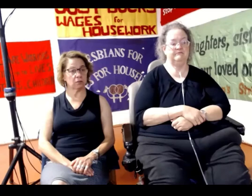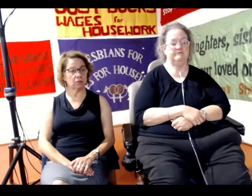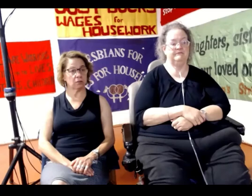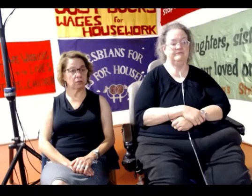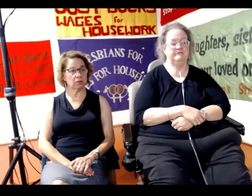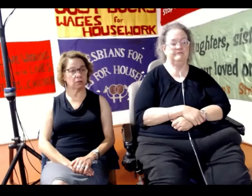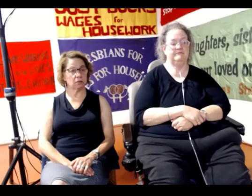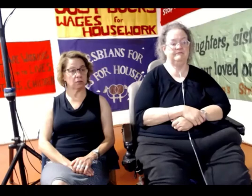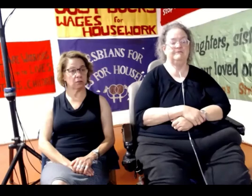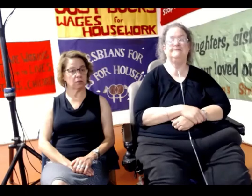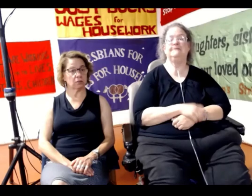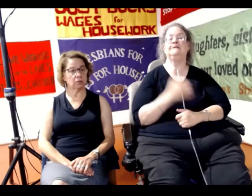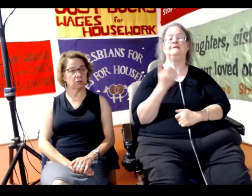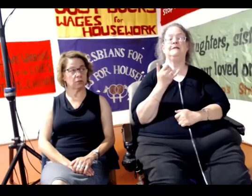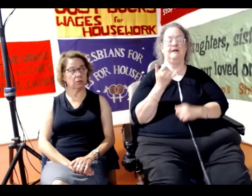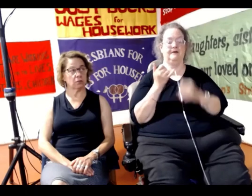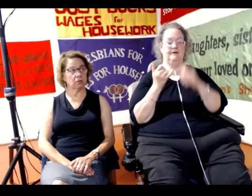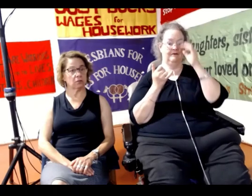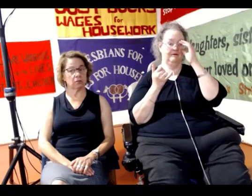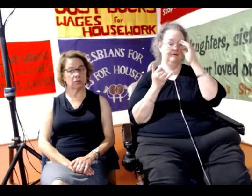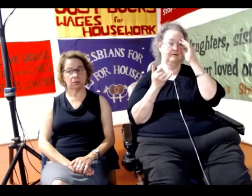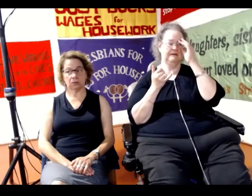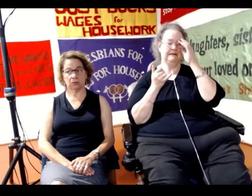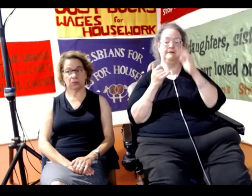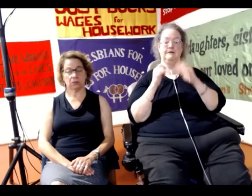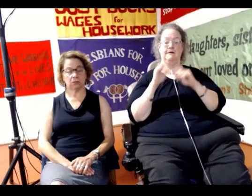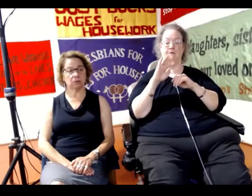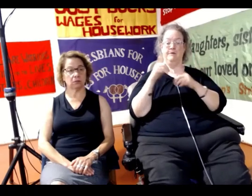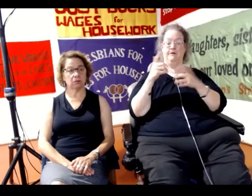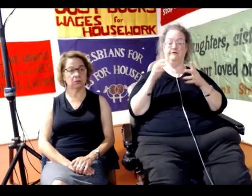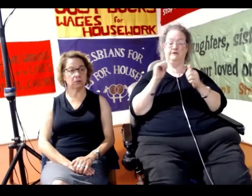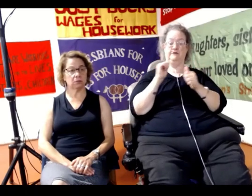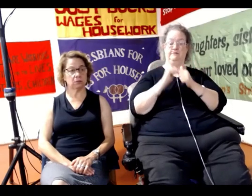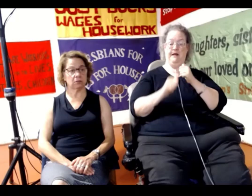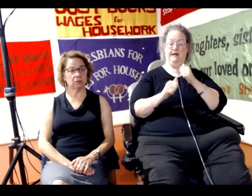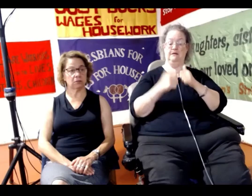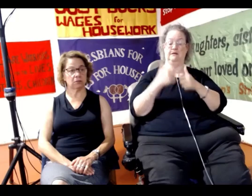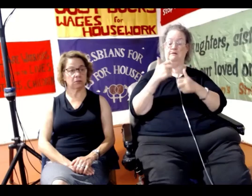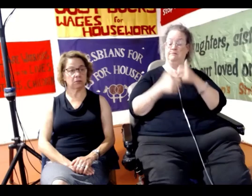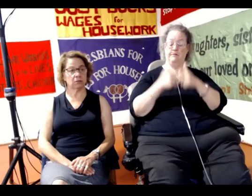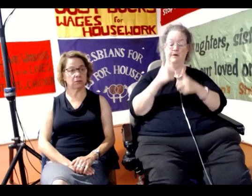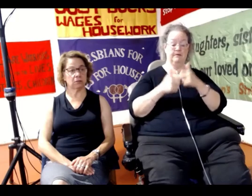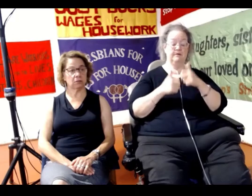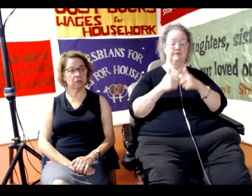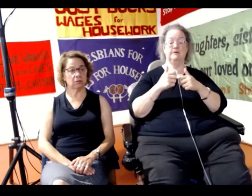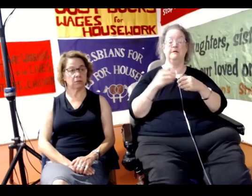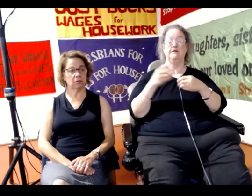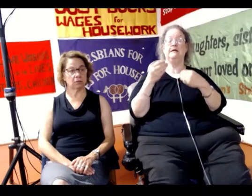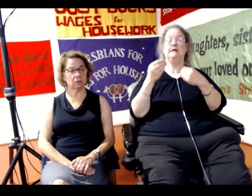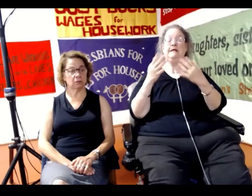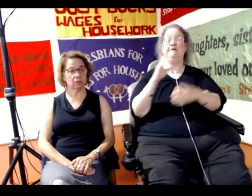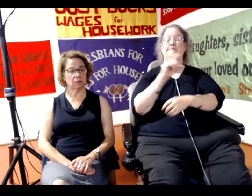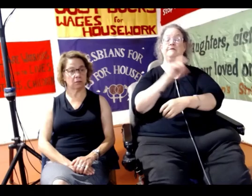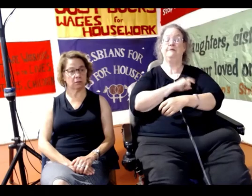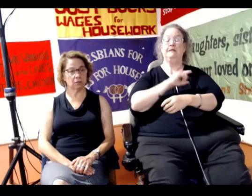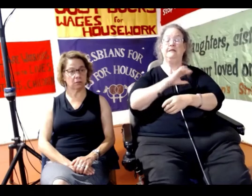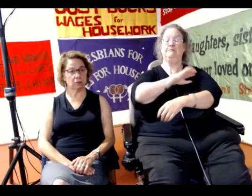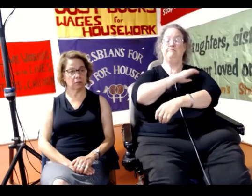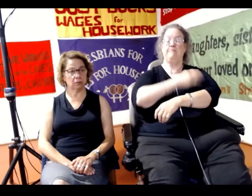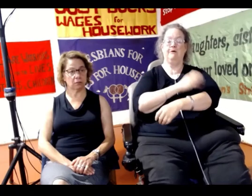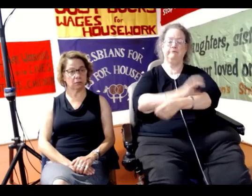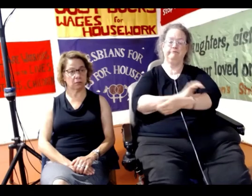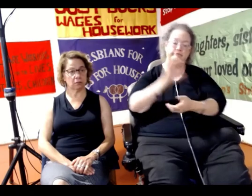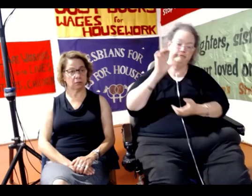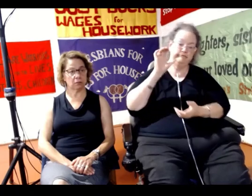Then, now, the bill has been passed. And the problem with the bill is that it gives the police powers. With no more right,